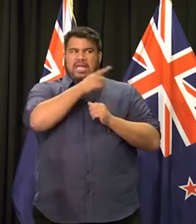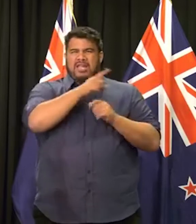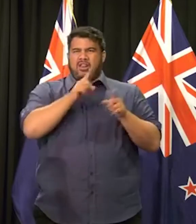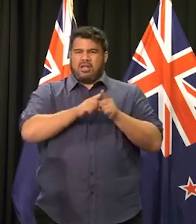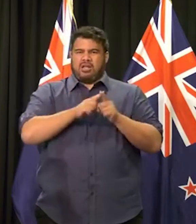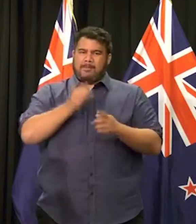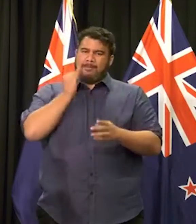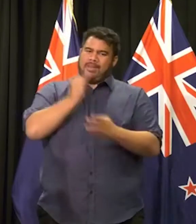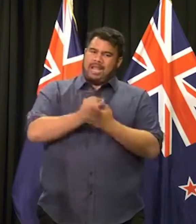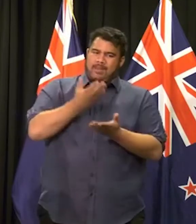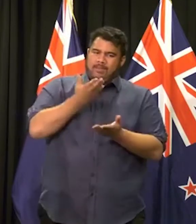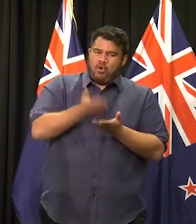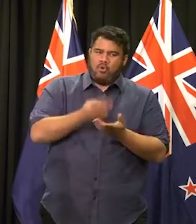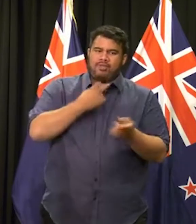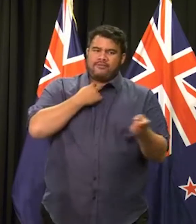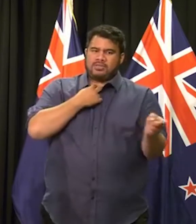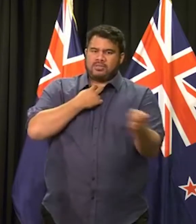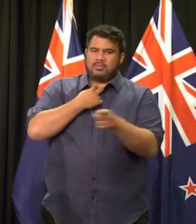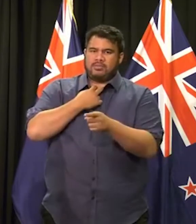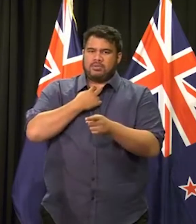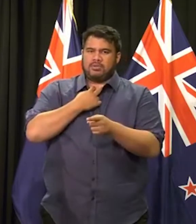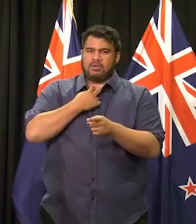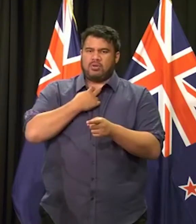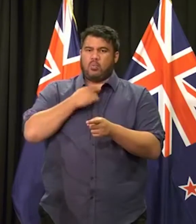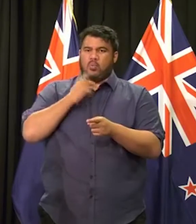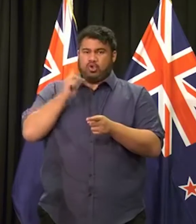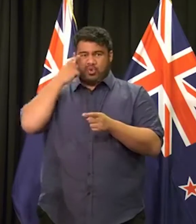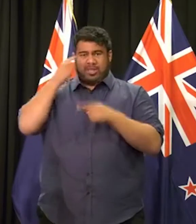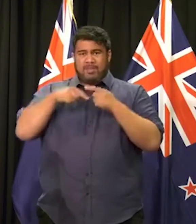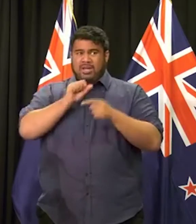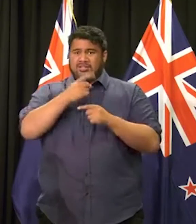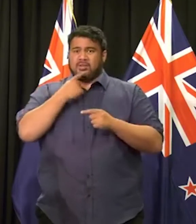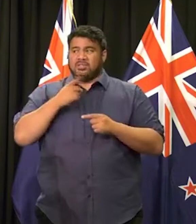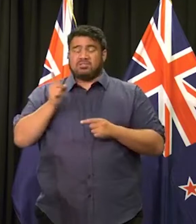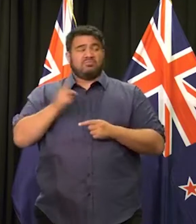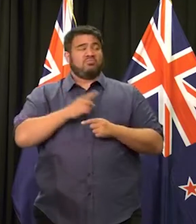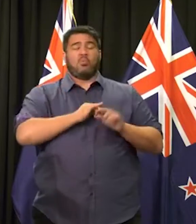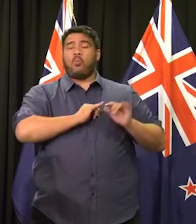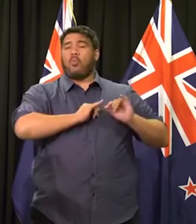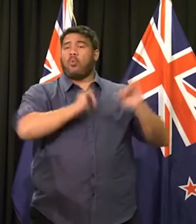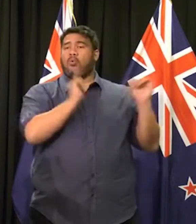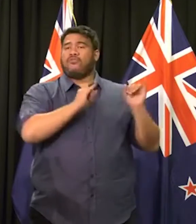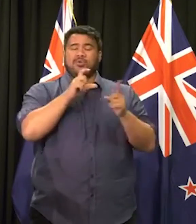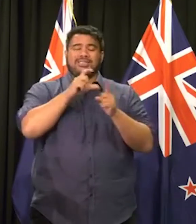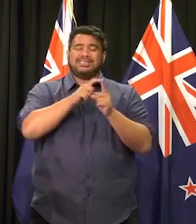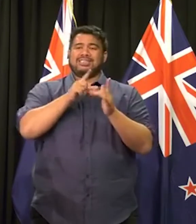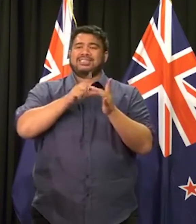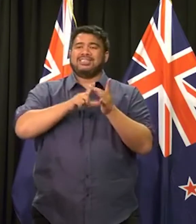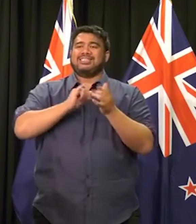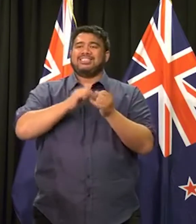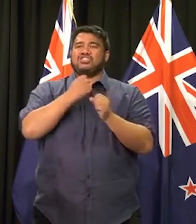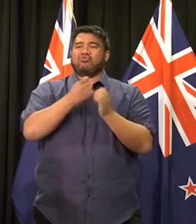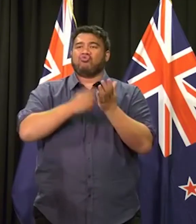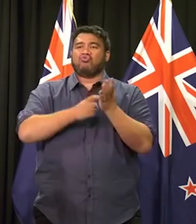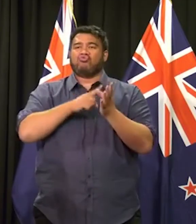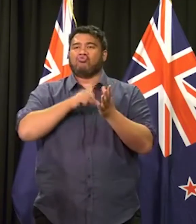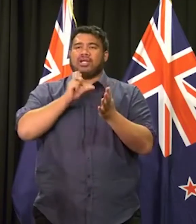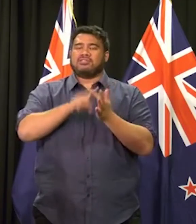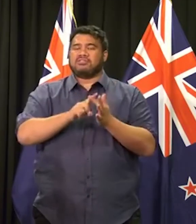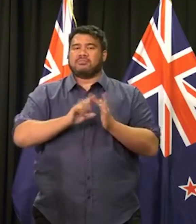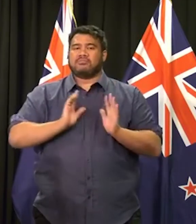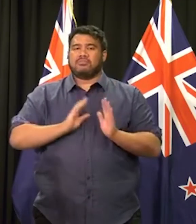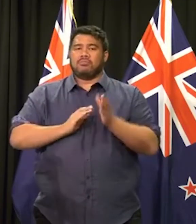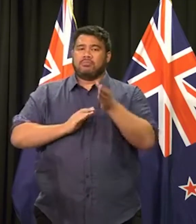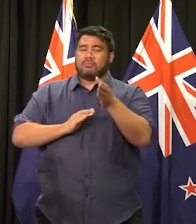victims in the attack? They were a disgrace. Any other questions? Zealand have to seek a special arrangement with